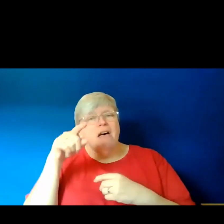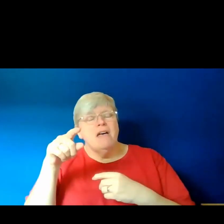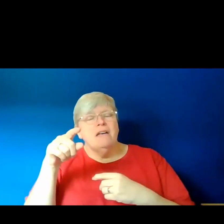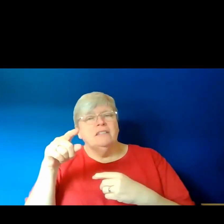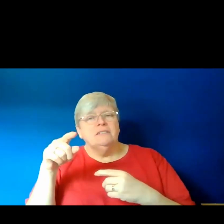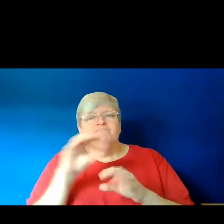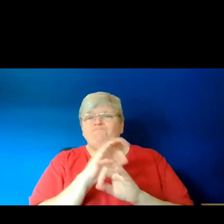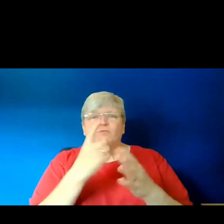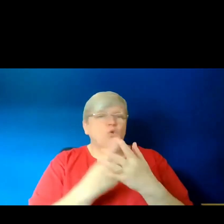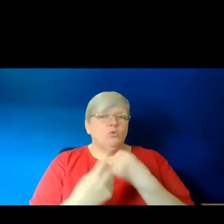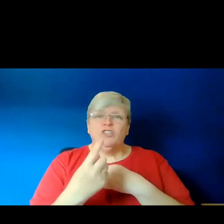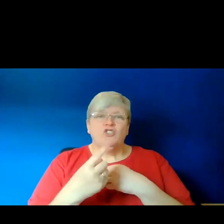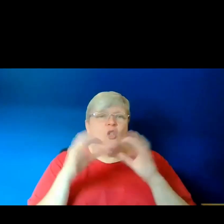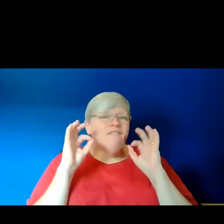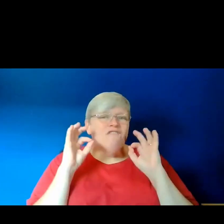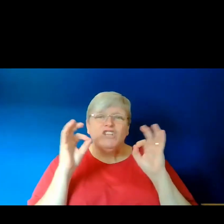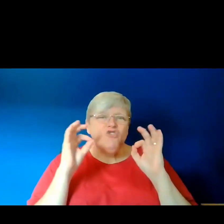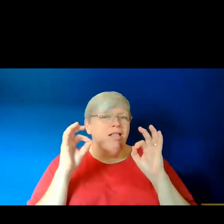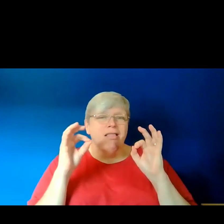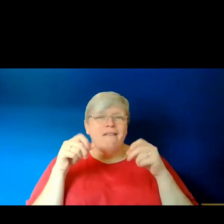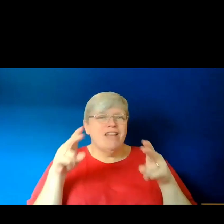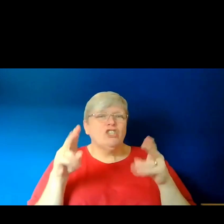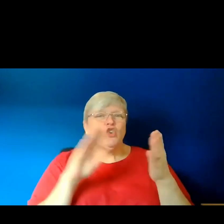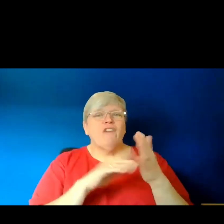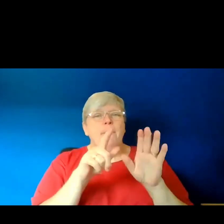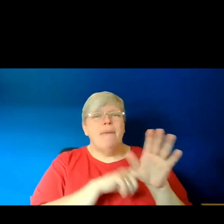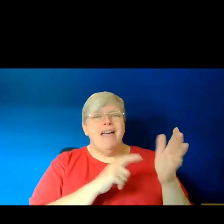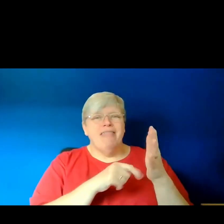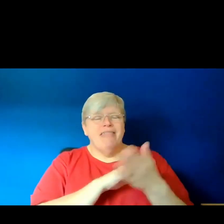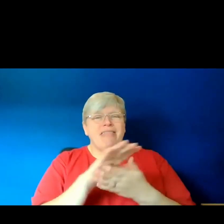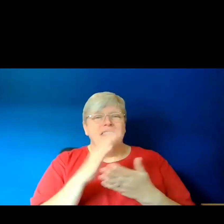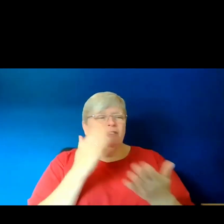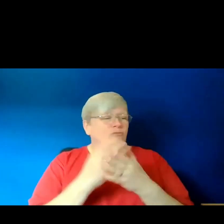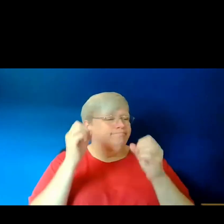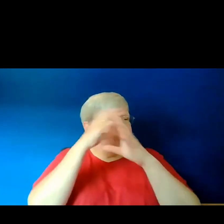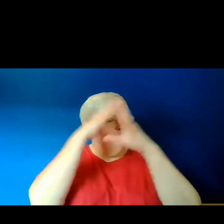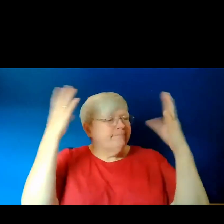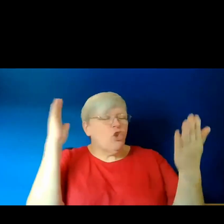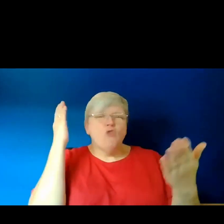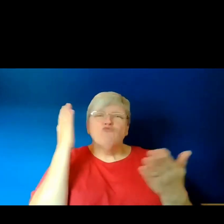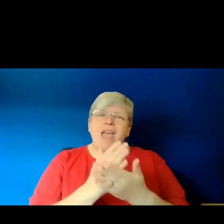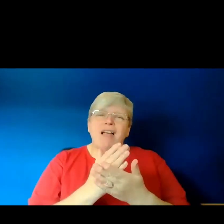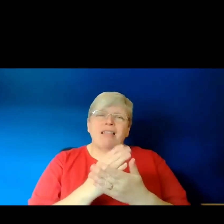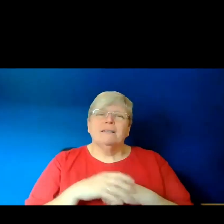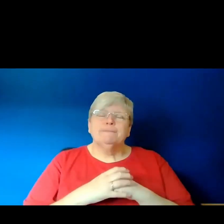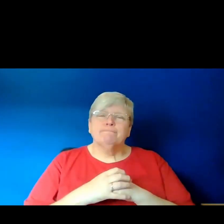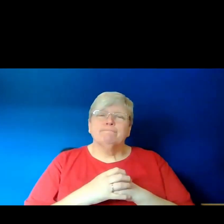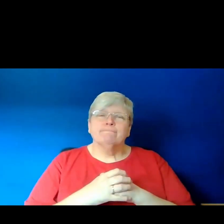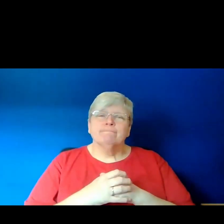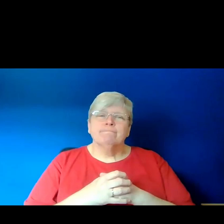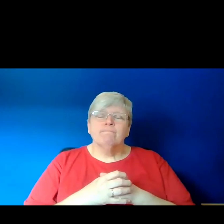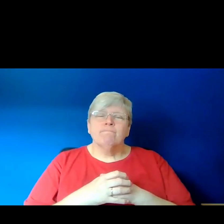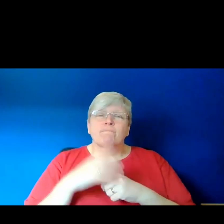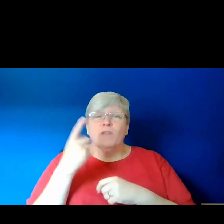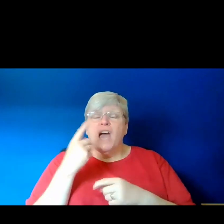version or official version of a myth. And I think that all this provisionality can be very freeing in one way,